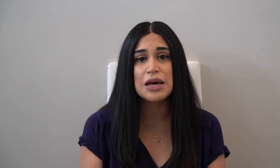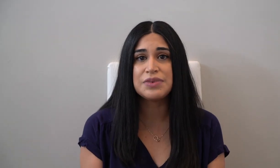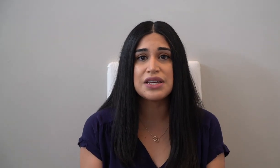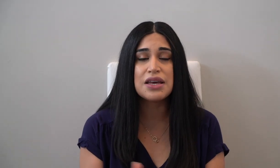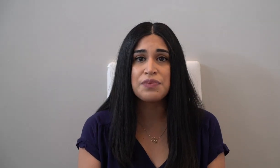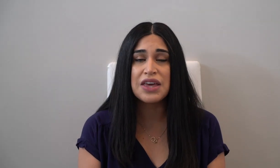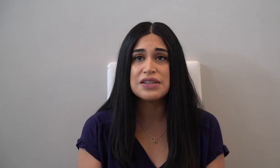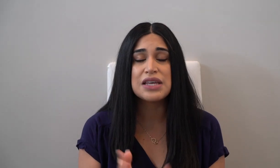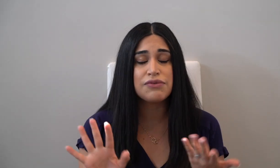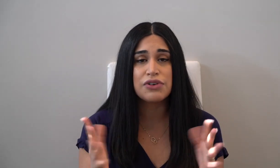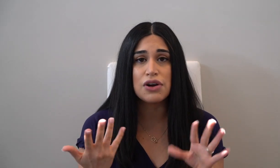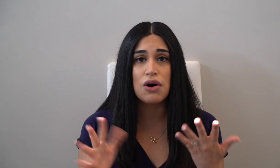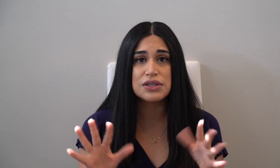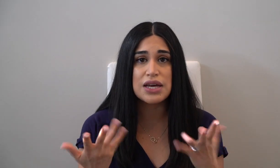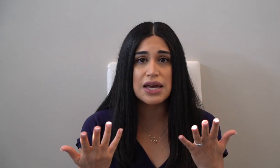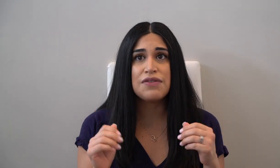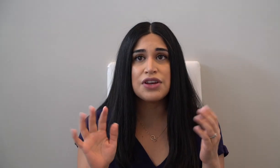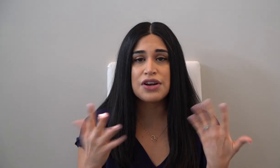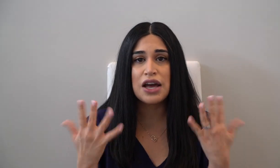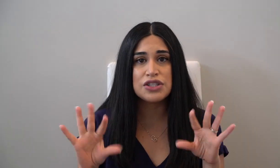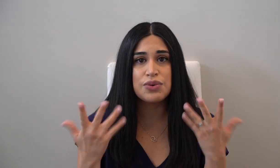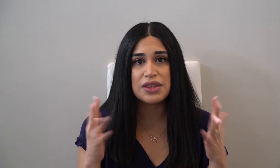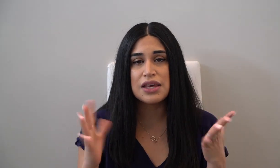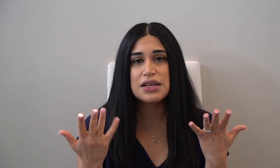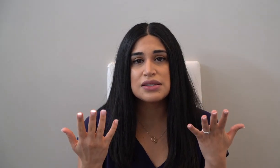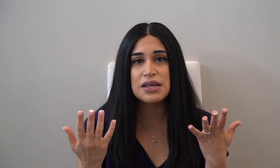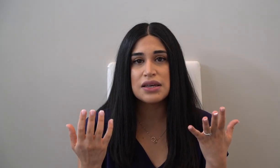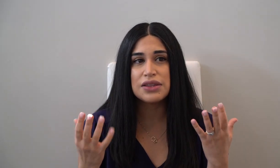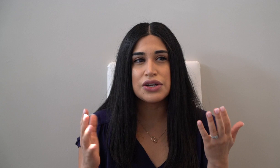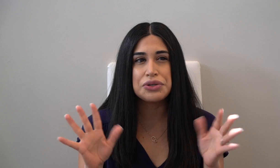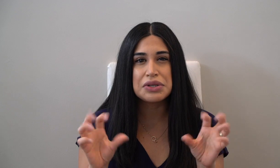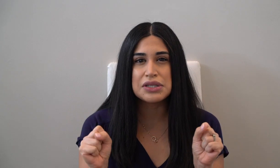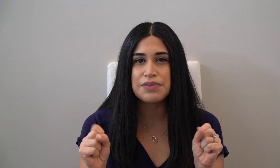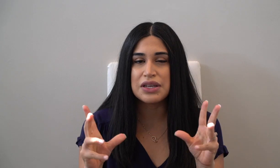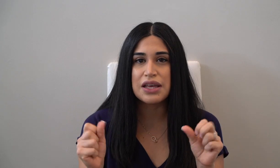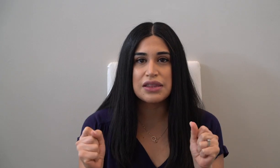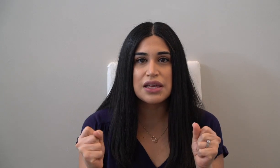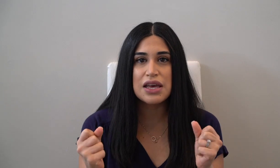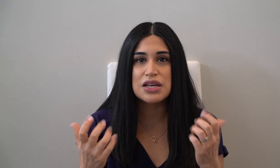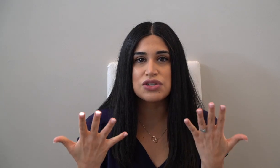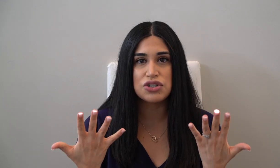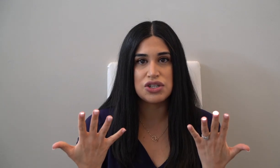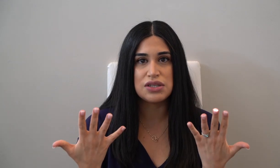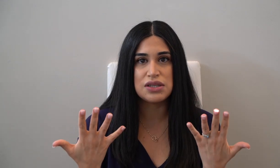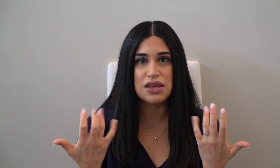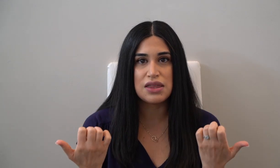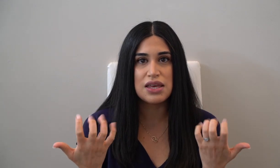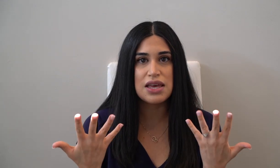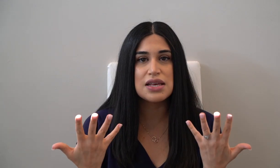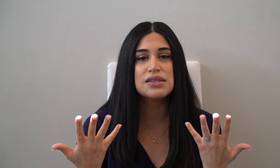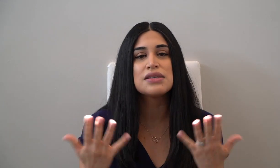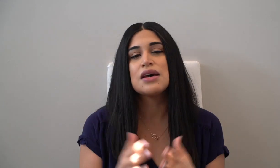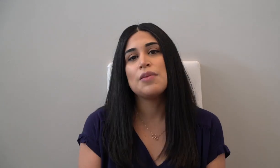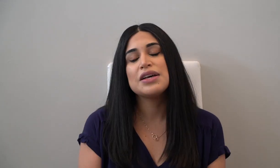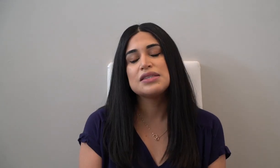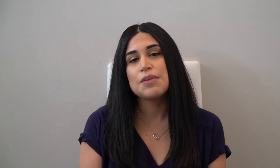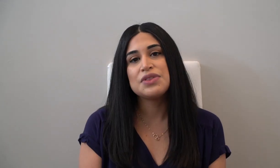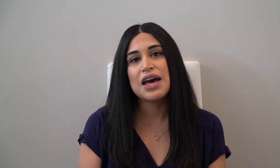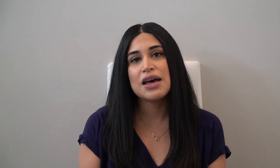accept it and the same for all done. If they're not doing this and they're doing something like this or just like this, accept that